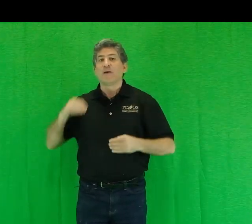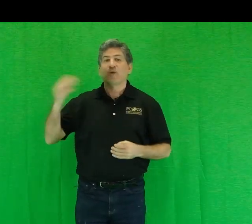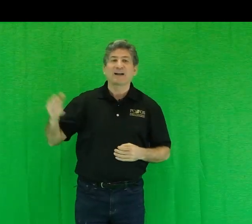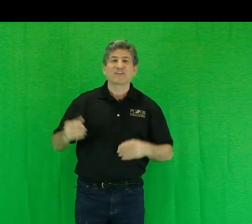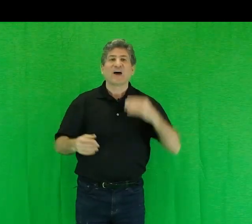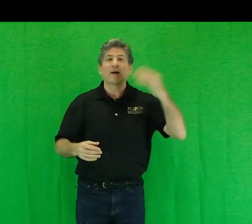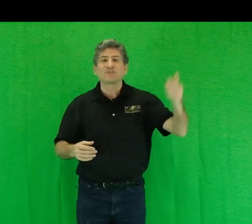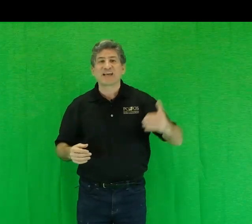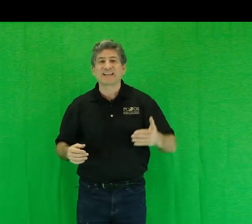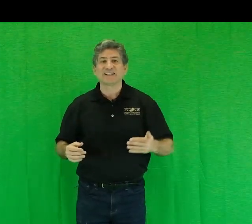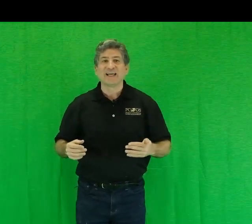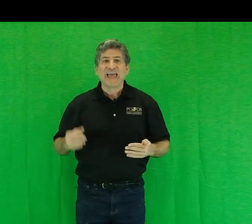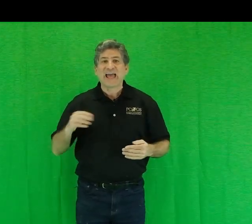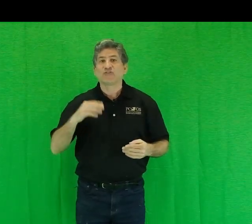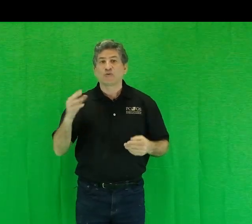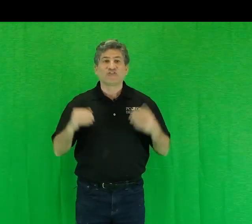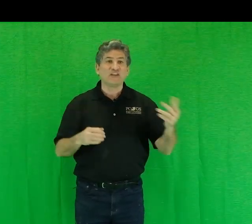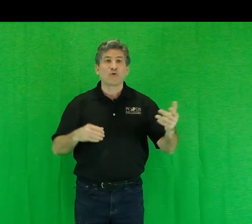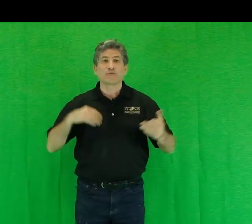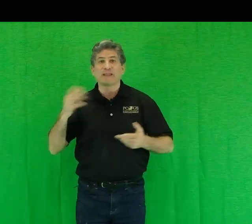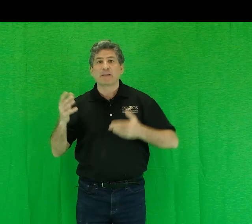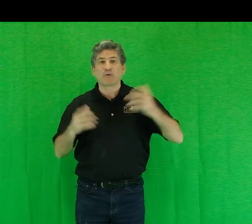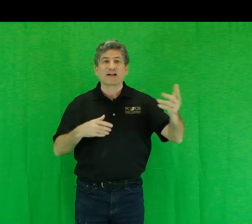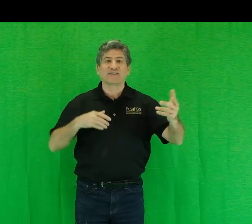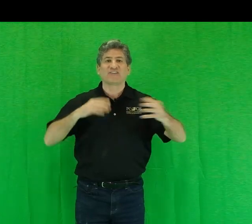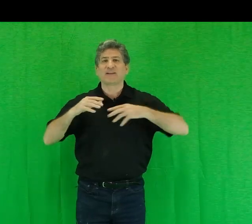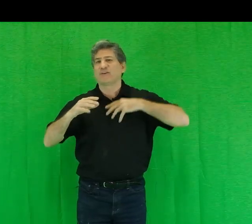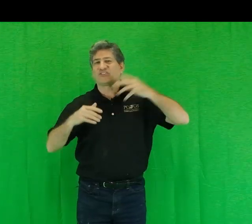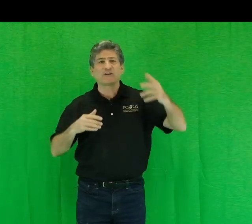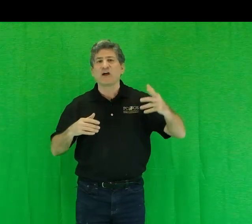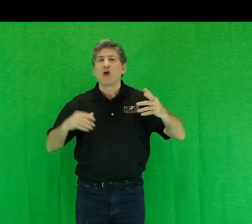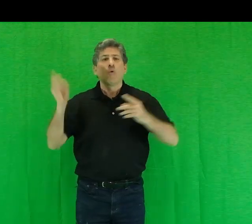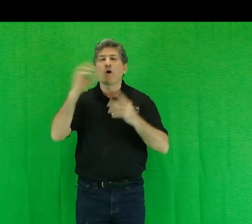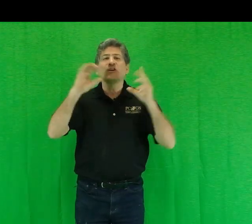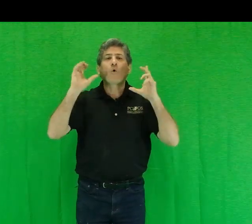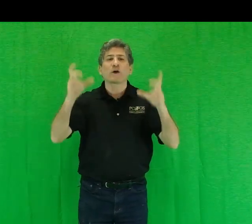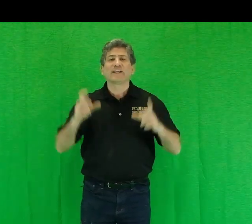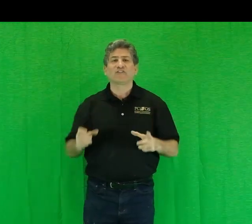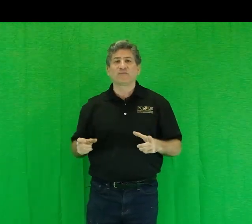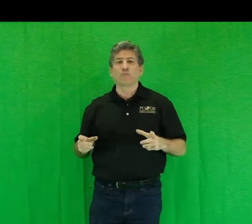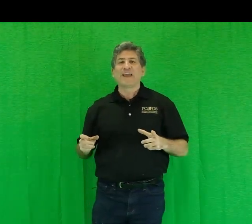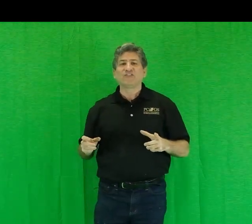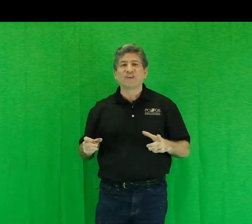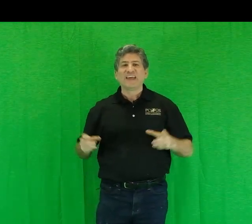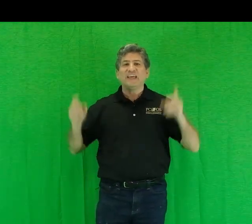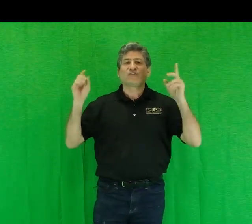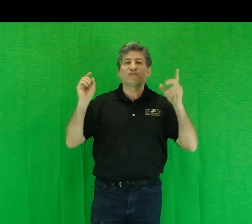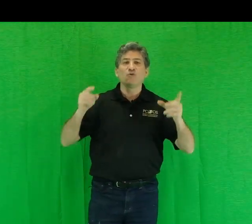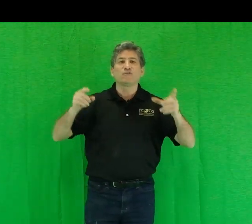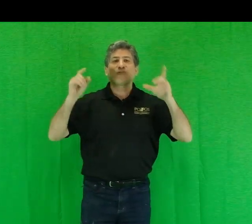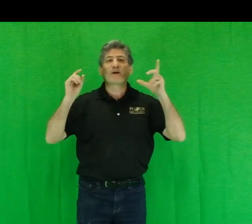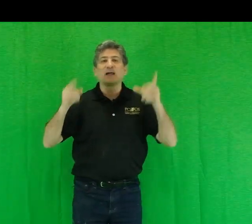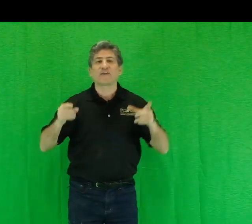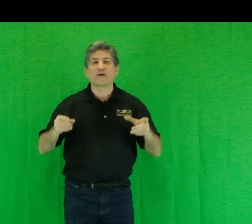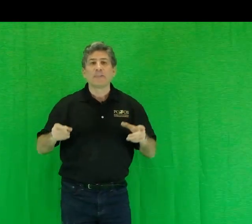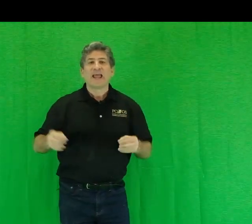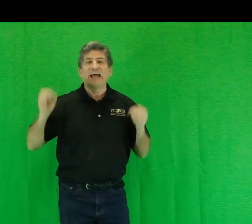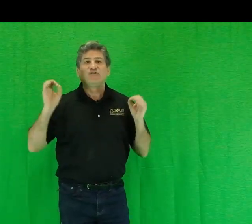product, upcycle, and or seed growth, plant, product, etc., etc. One organism's waste is food for another, and